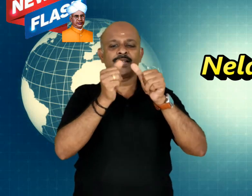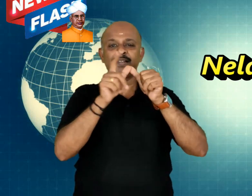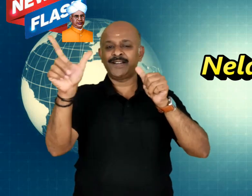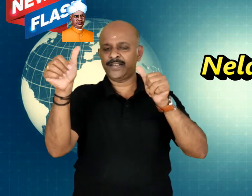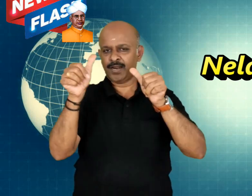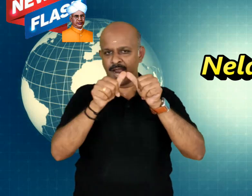High School,